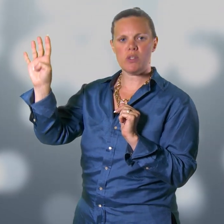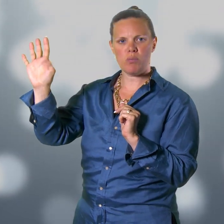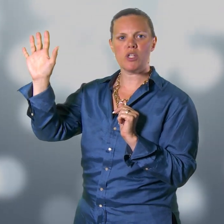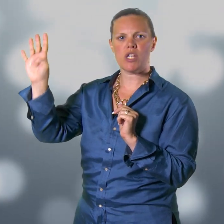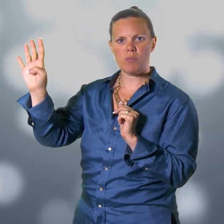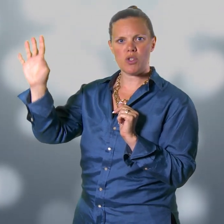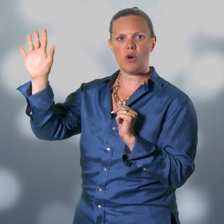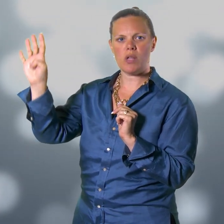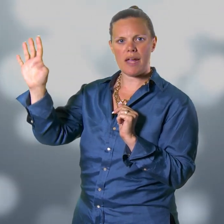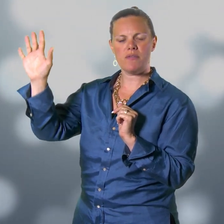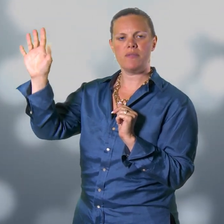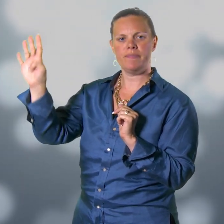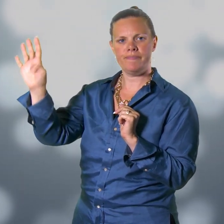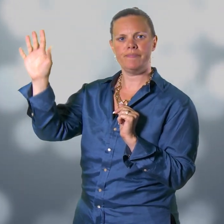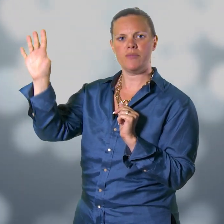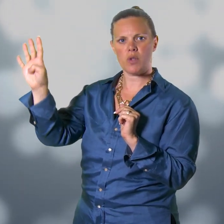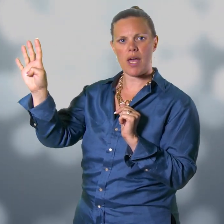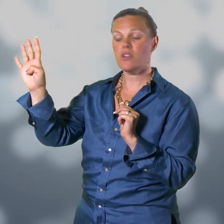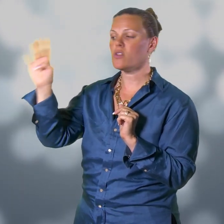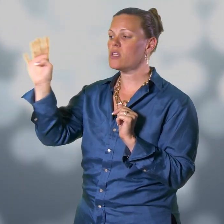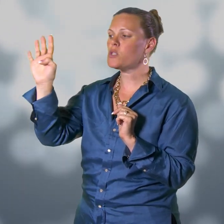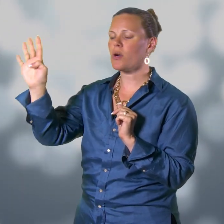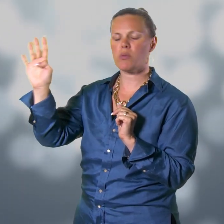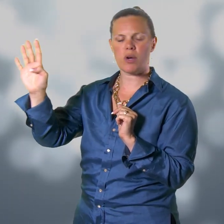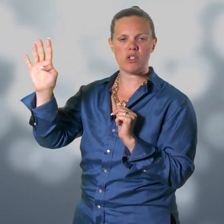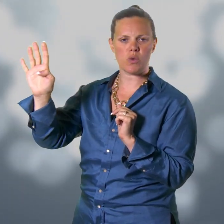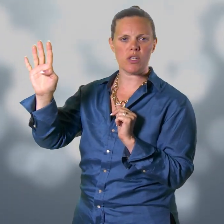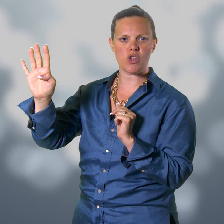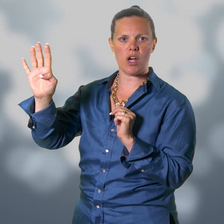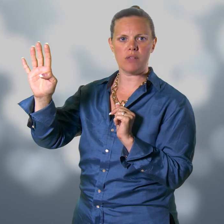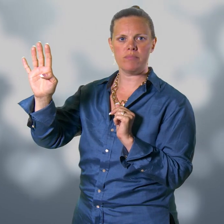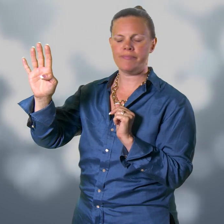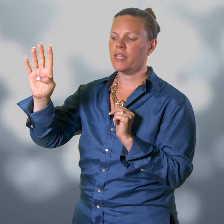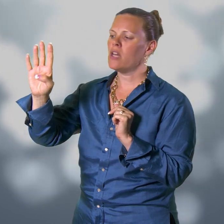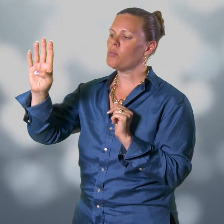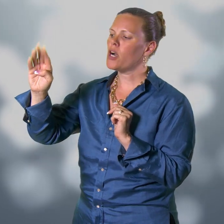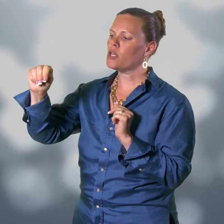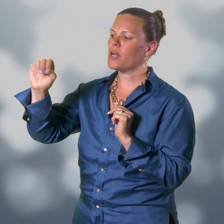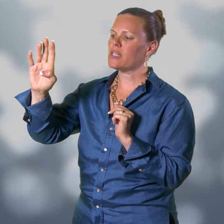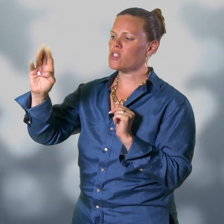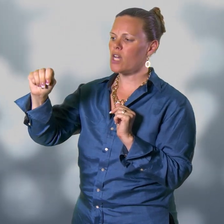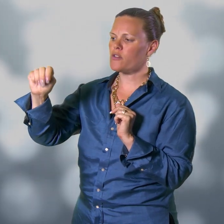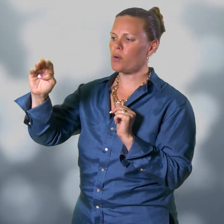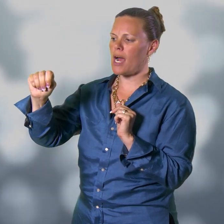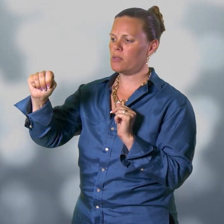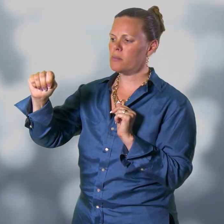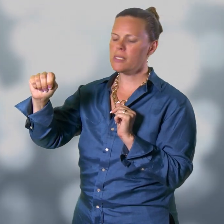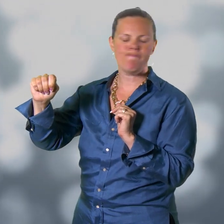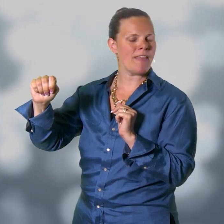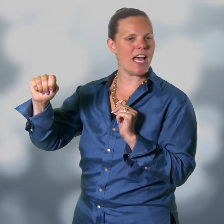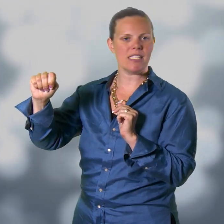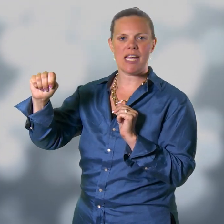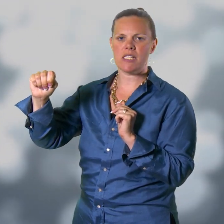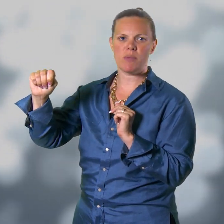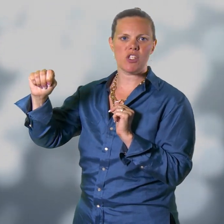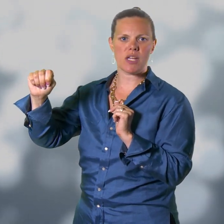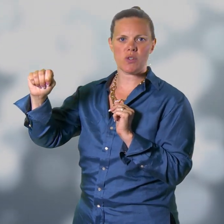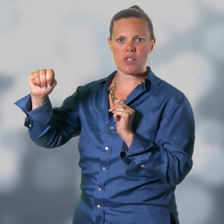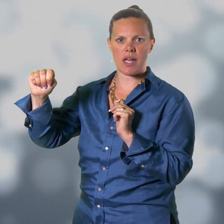doing push-ups your whole life, okay? So this part of the brain is really strong. The part of your brain that solves problems hasn't had as much exercise,